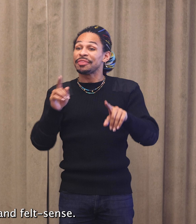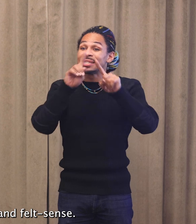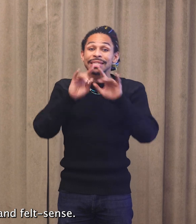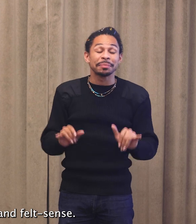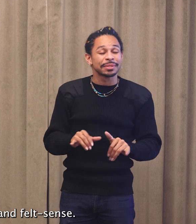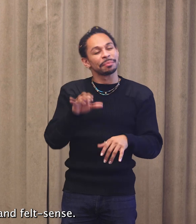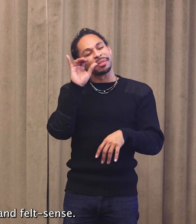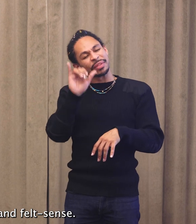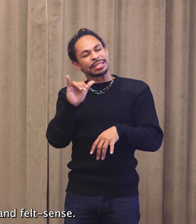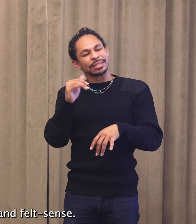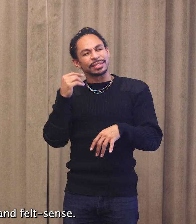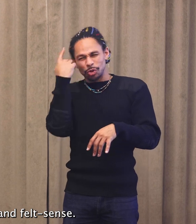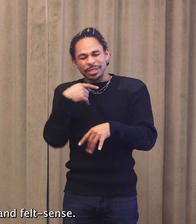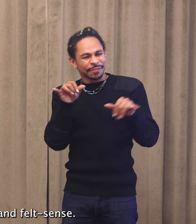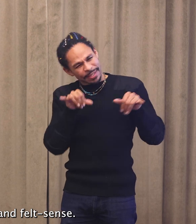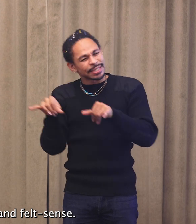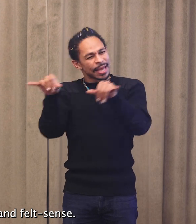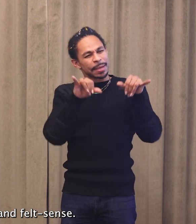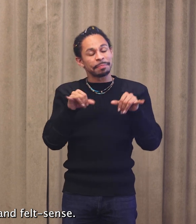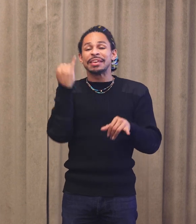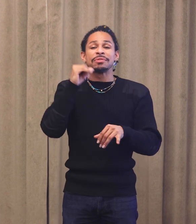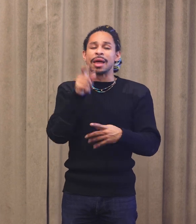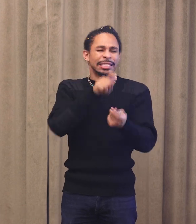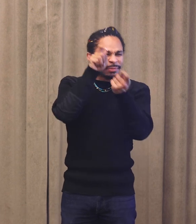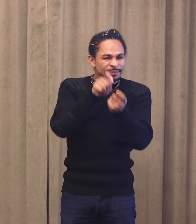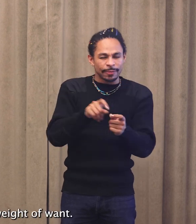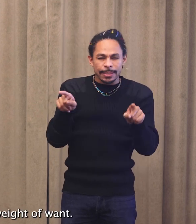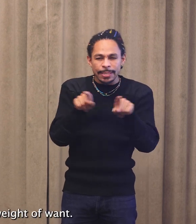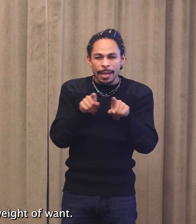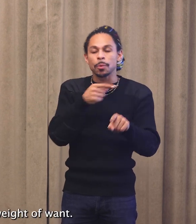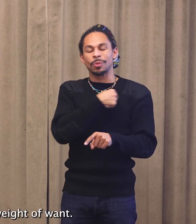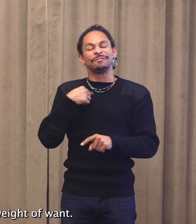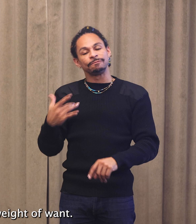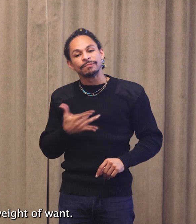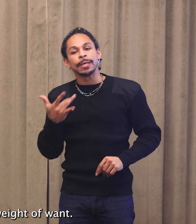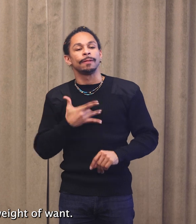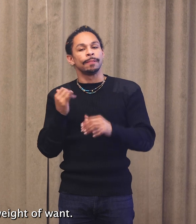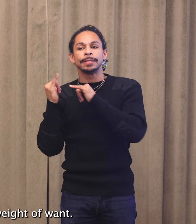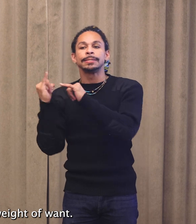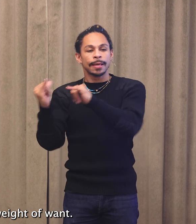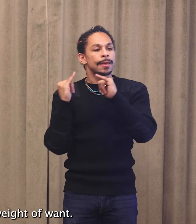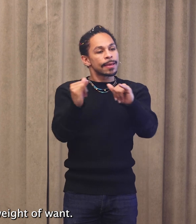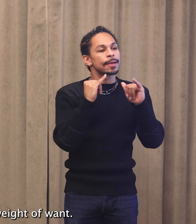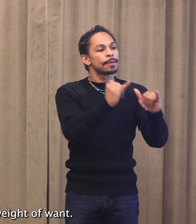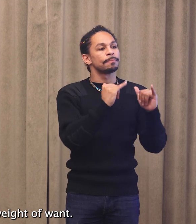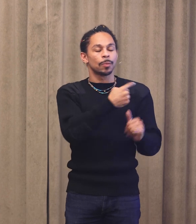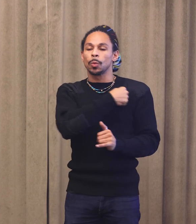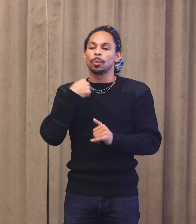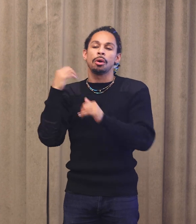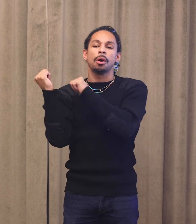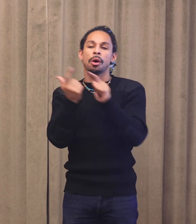if not in specifics, in felt sense. We all know the weight of